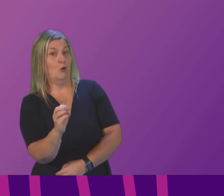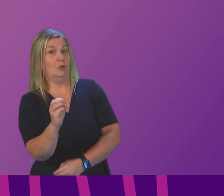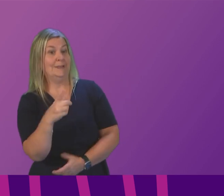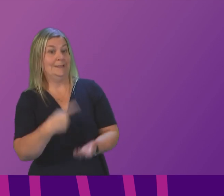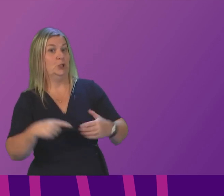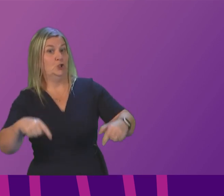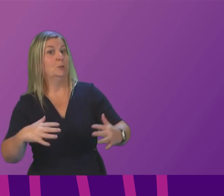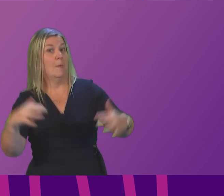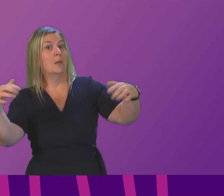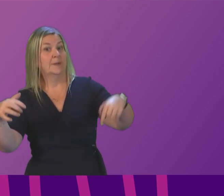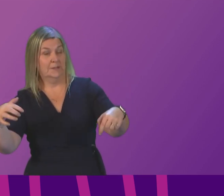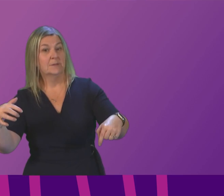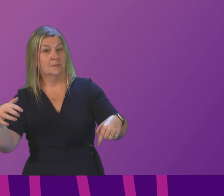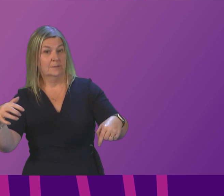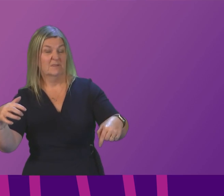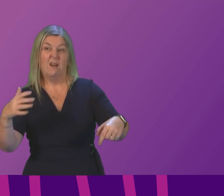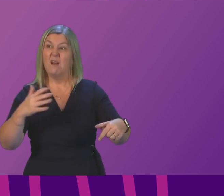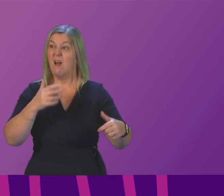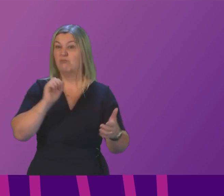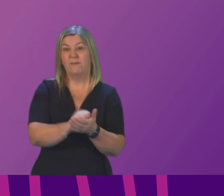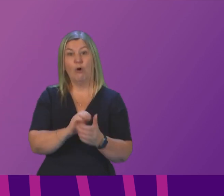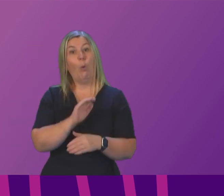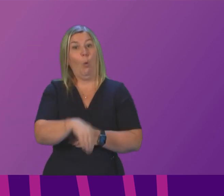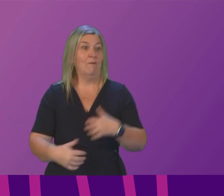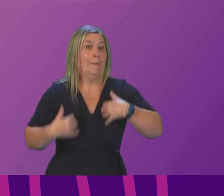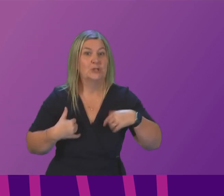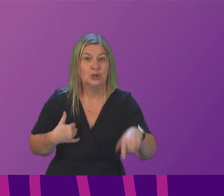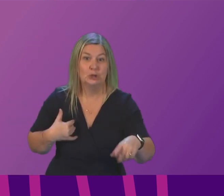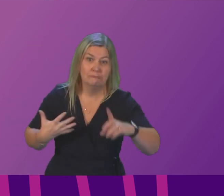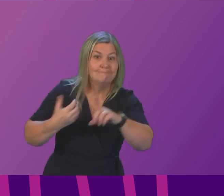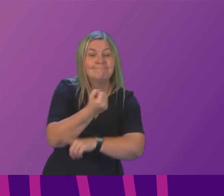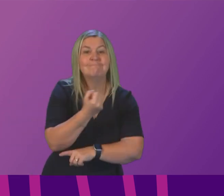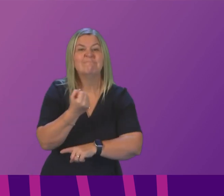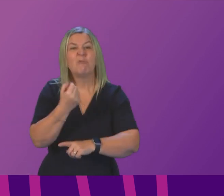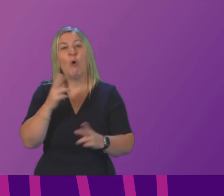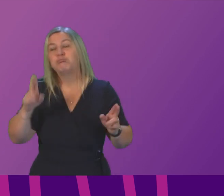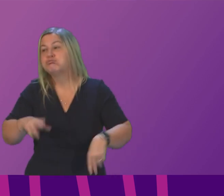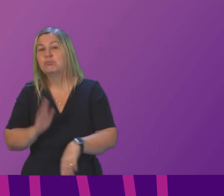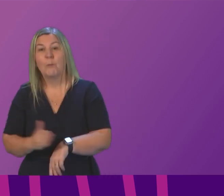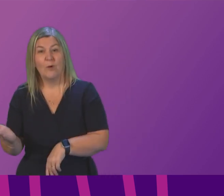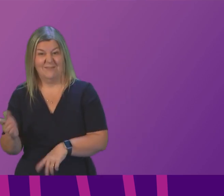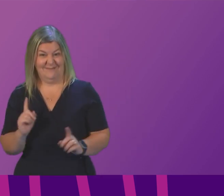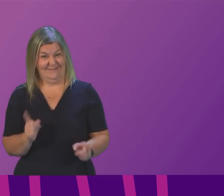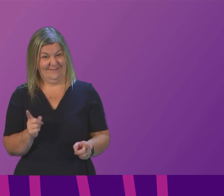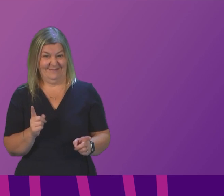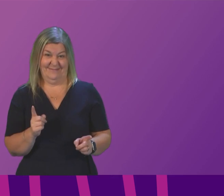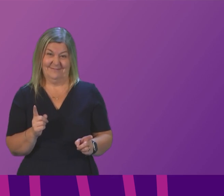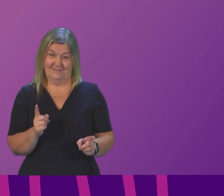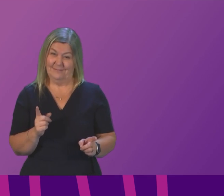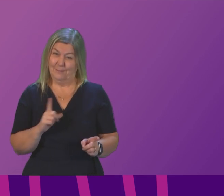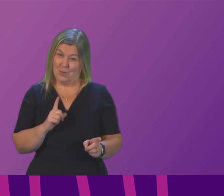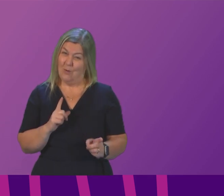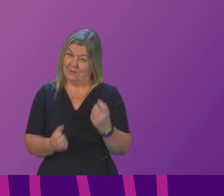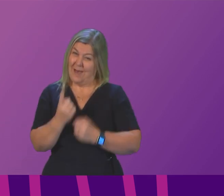this parliament was being said to be over ambitious rather than under ambitious because actually that is the charge that can be levelled at too many governments around the